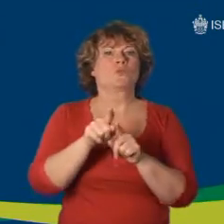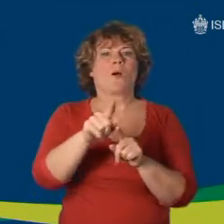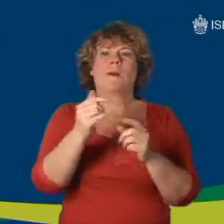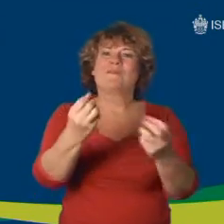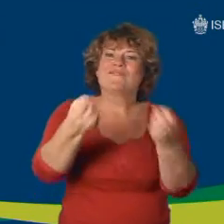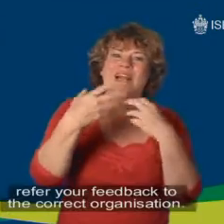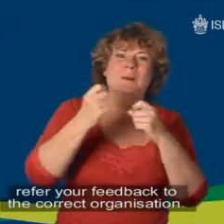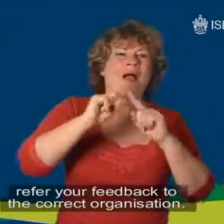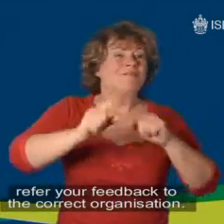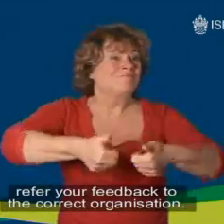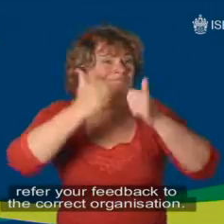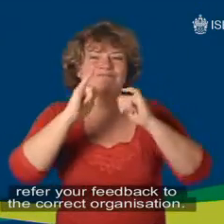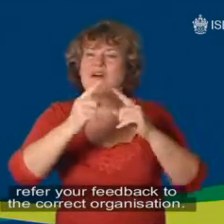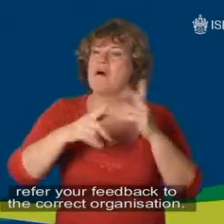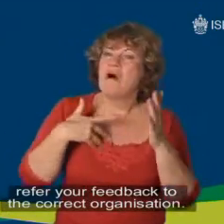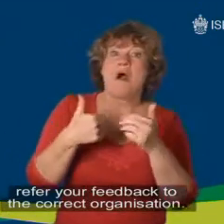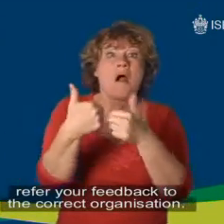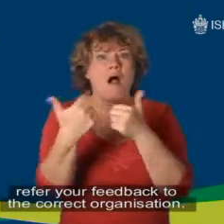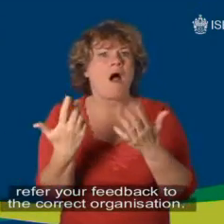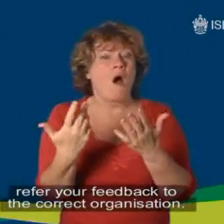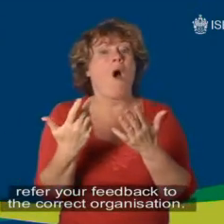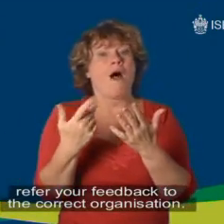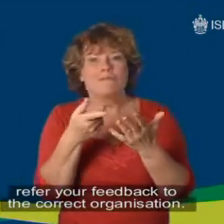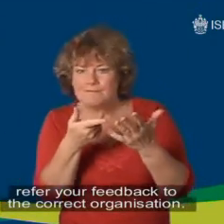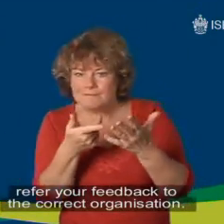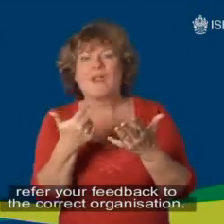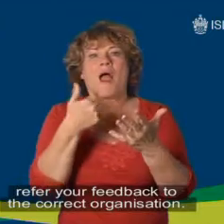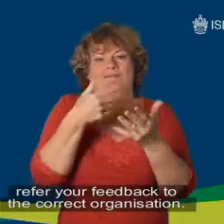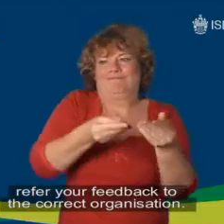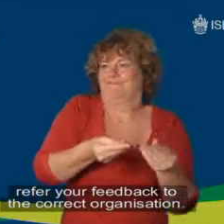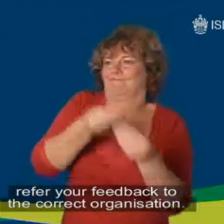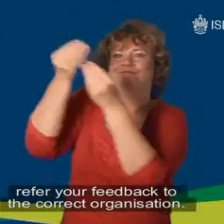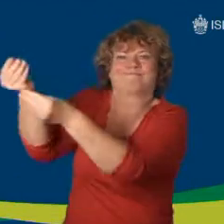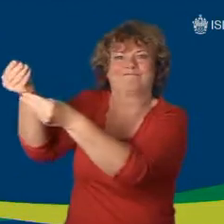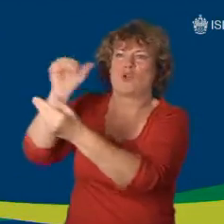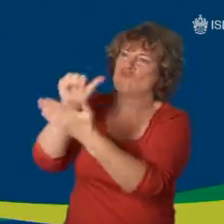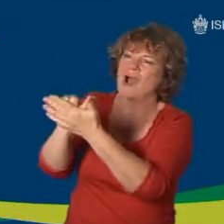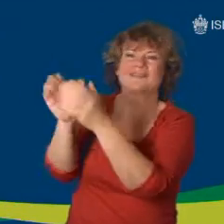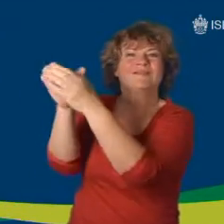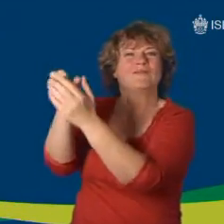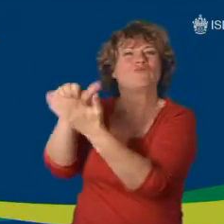Refer your feedback to the correct organisation. Refer